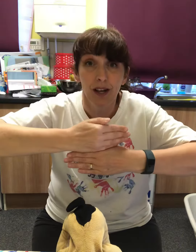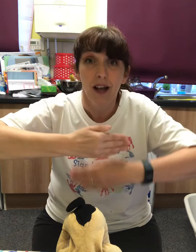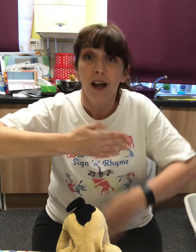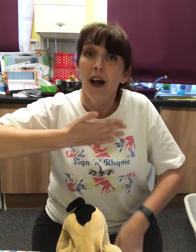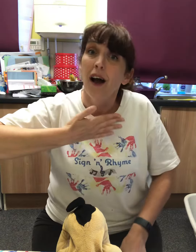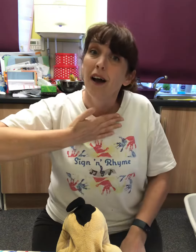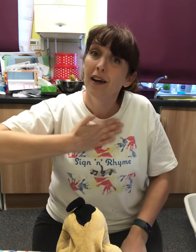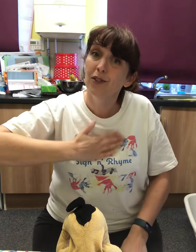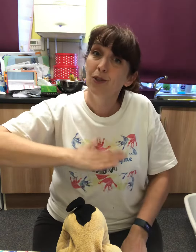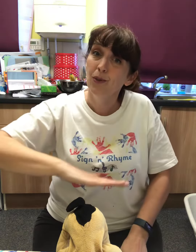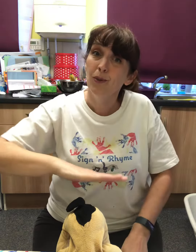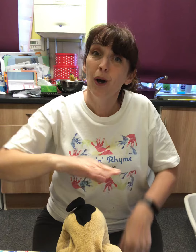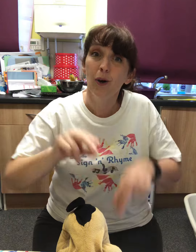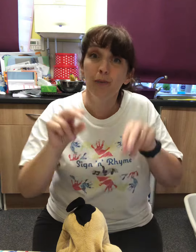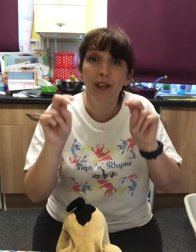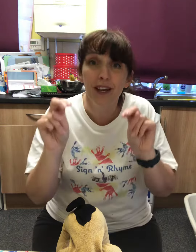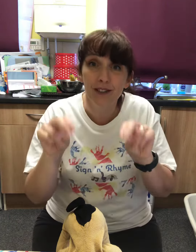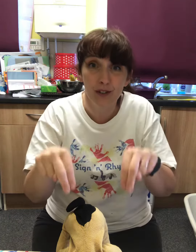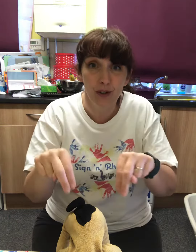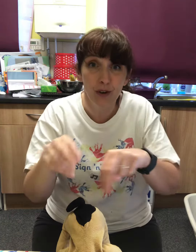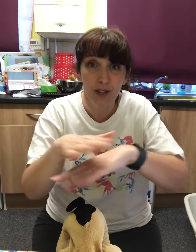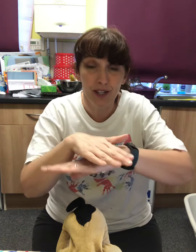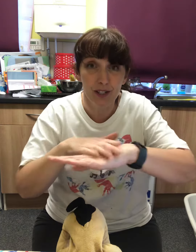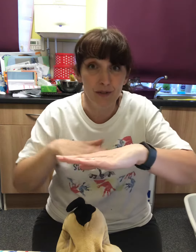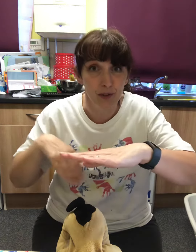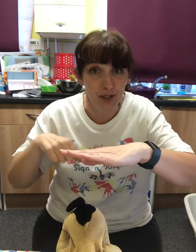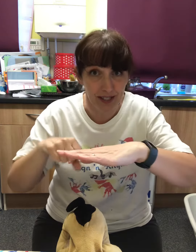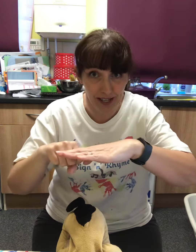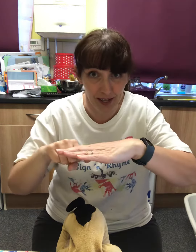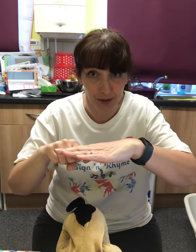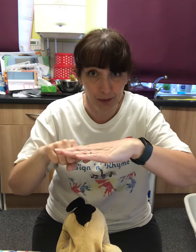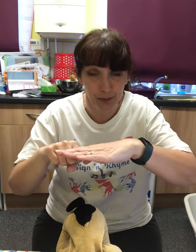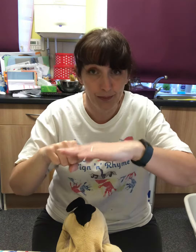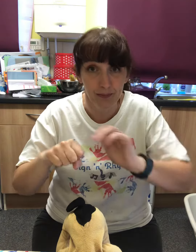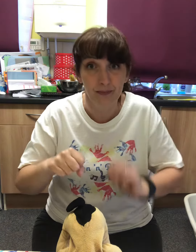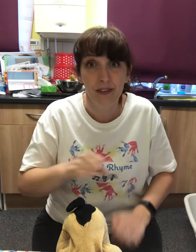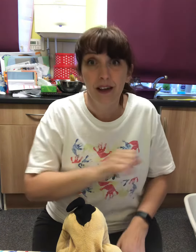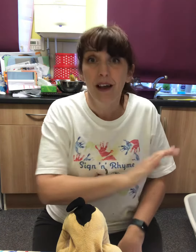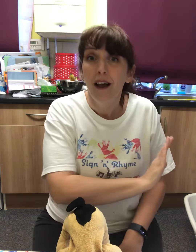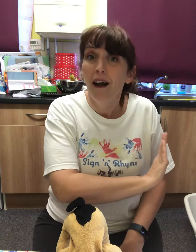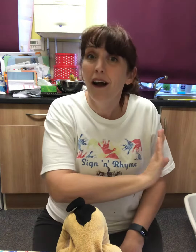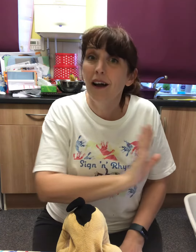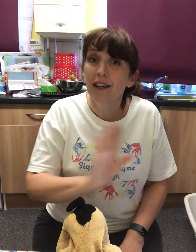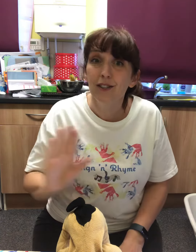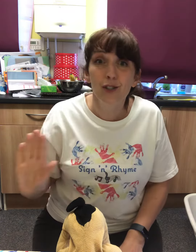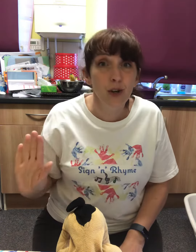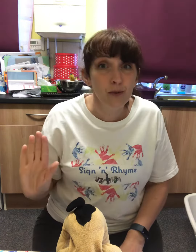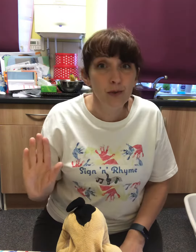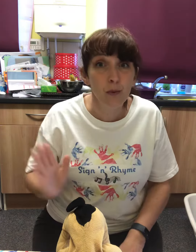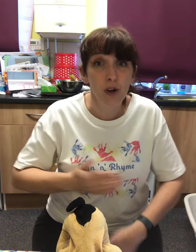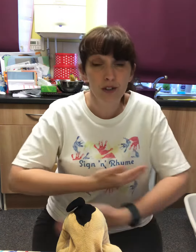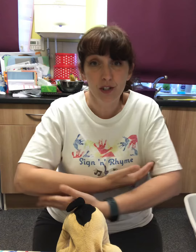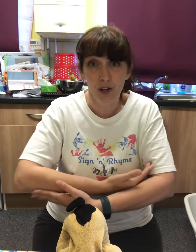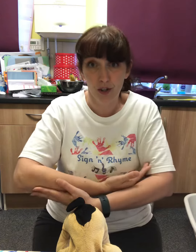I do hope that dog is for sale. I don't want a